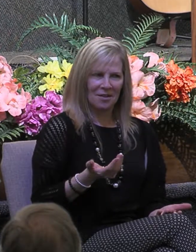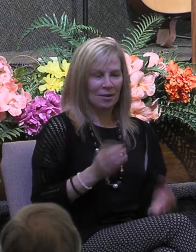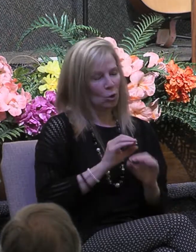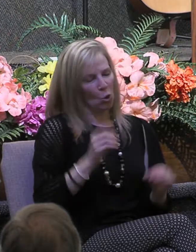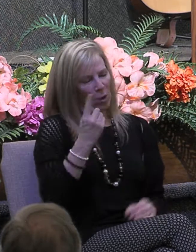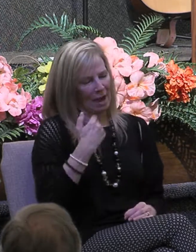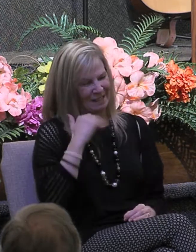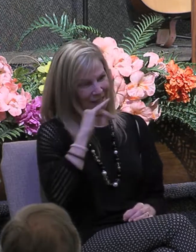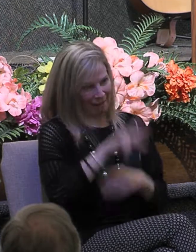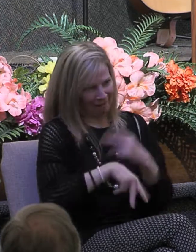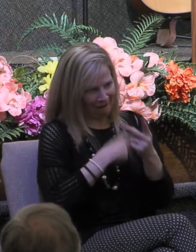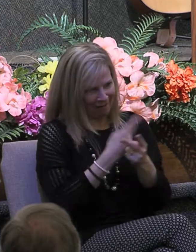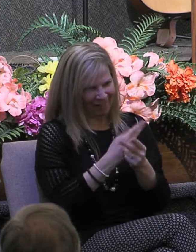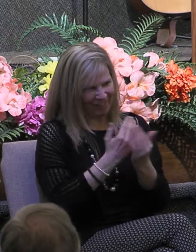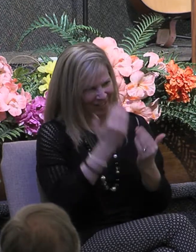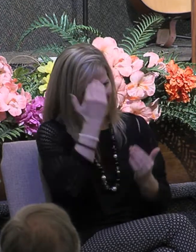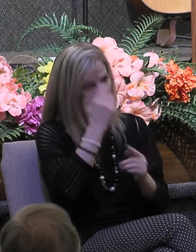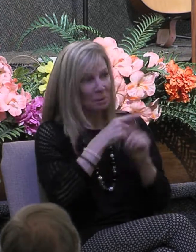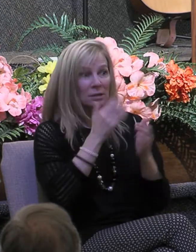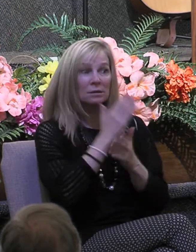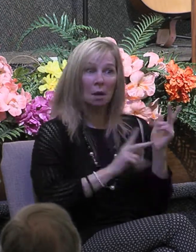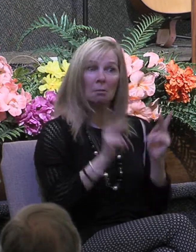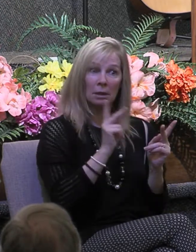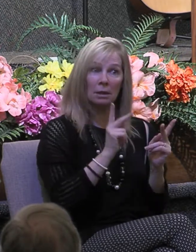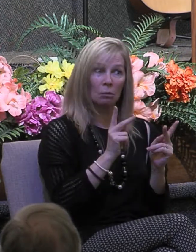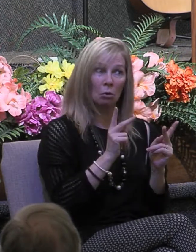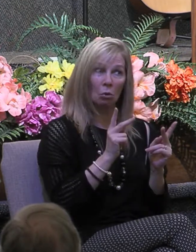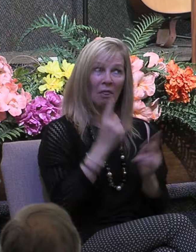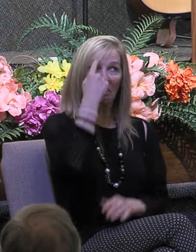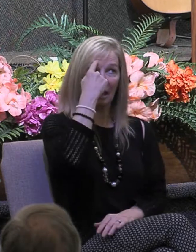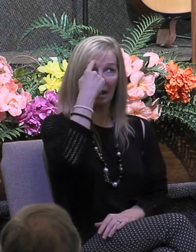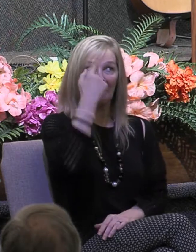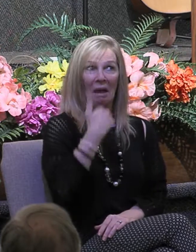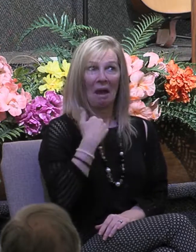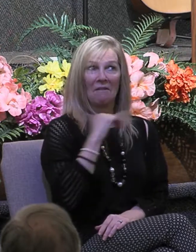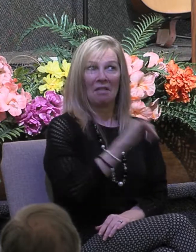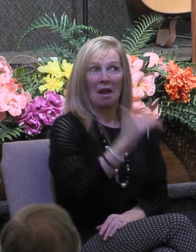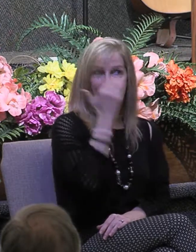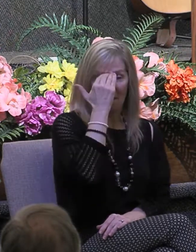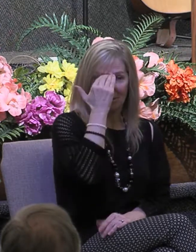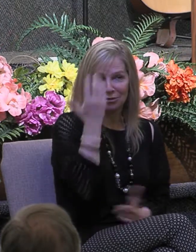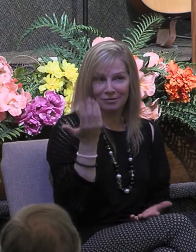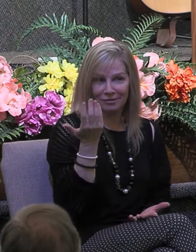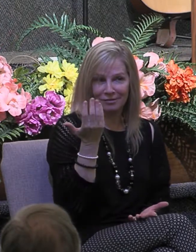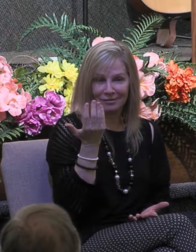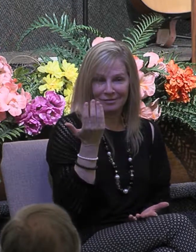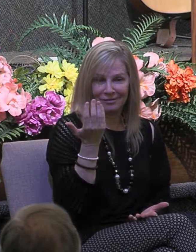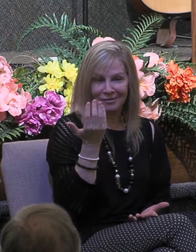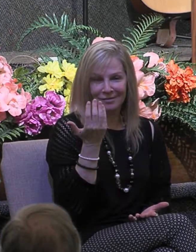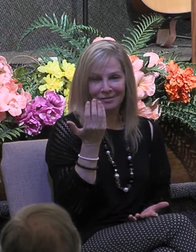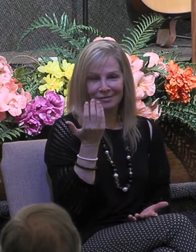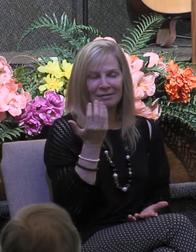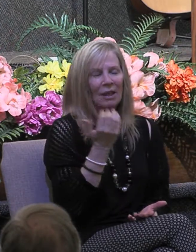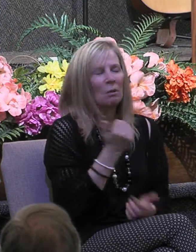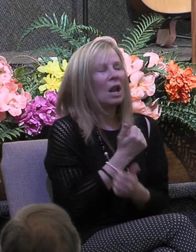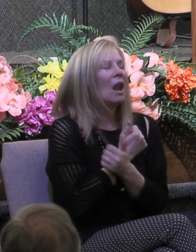kind of knowledge but there are some people who think they do they think they do and they would love to display